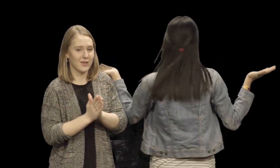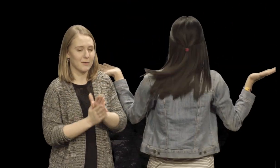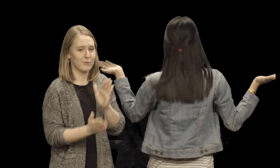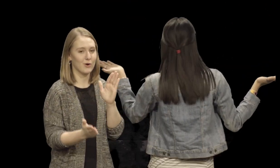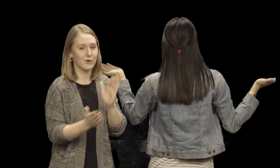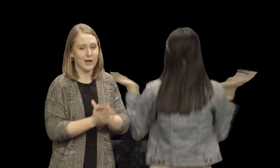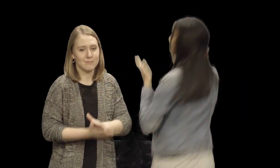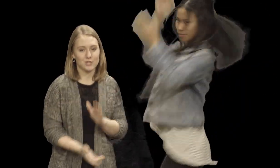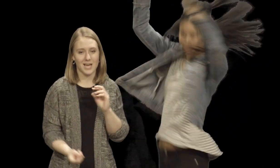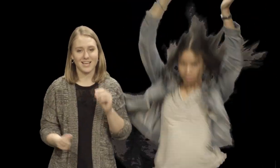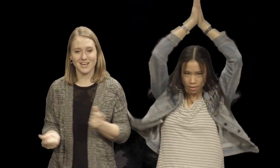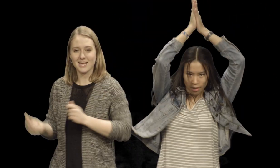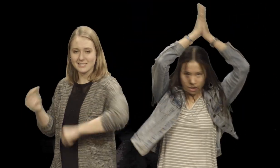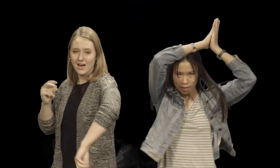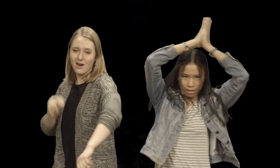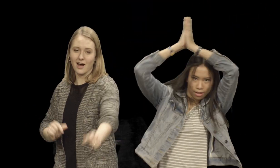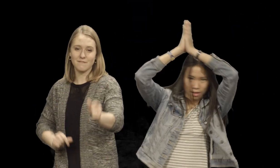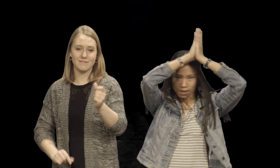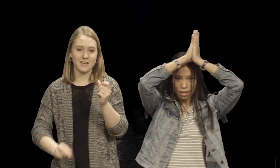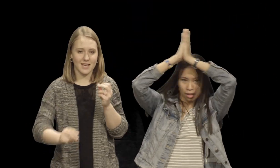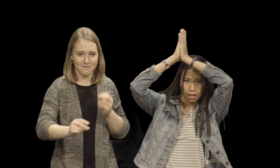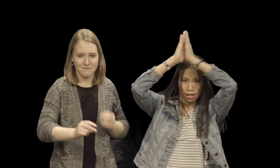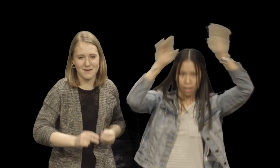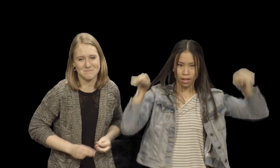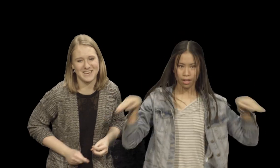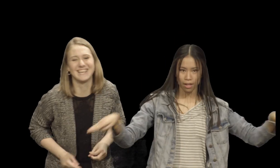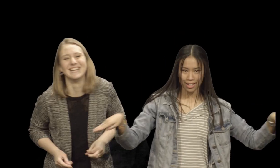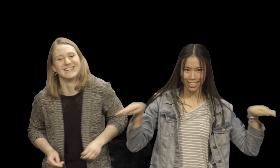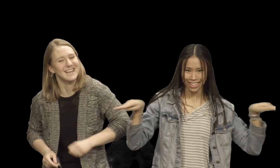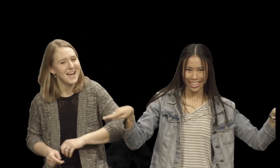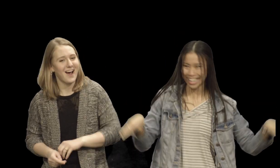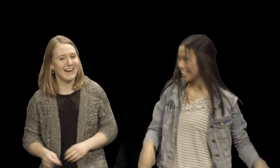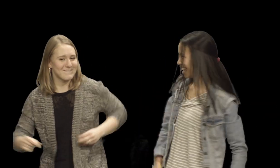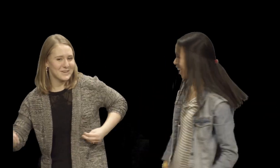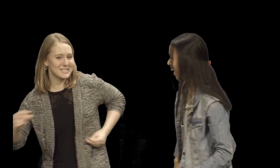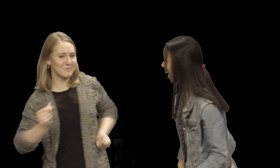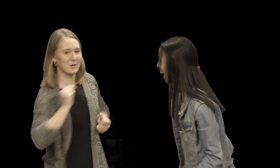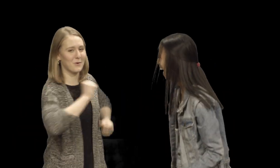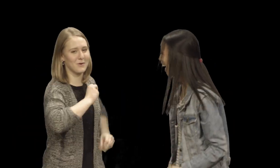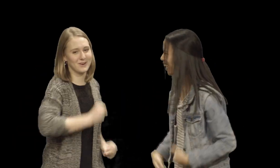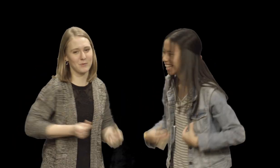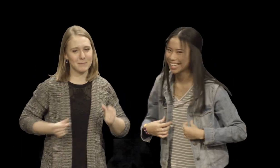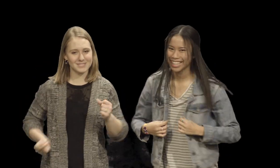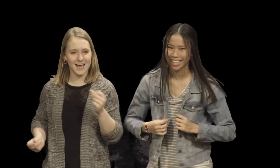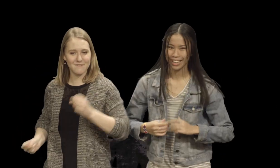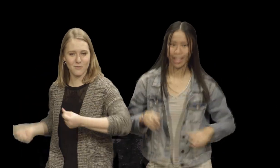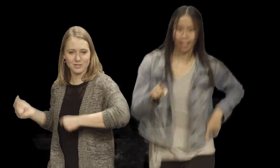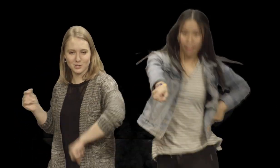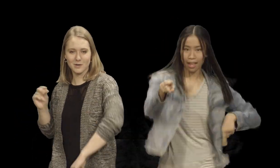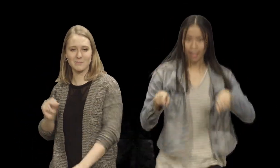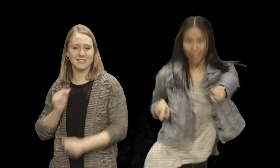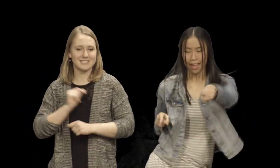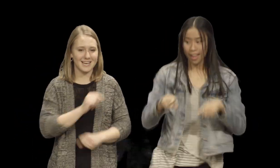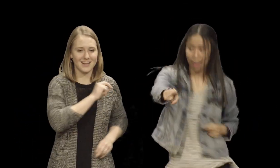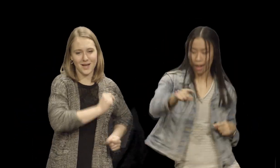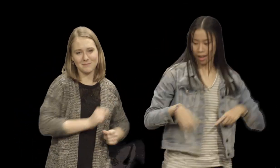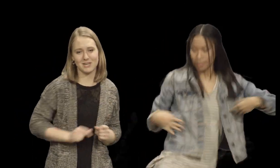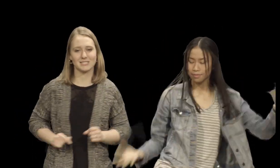the program. Check us out on Facebook or the website for sermons and updates.